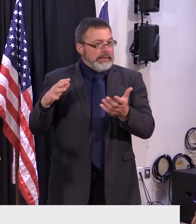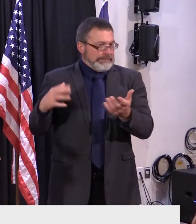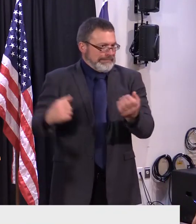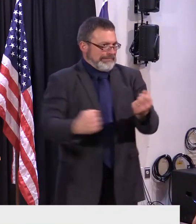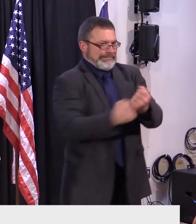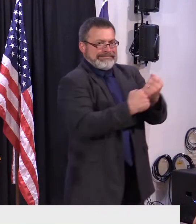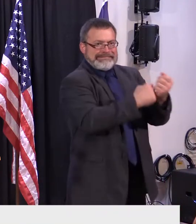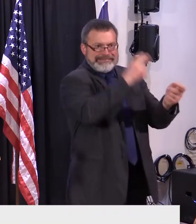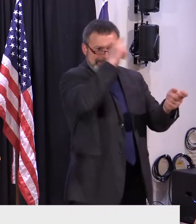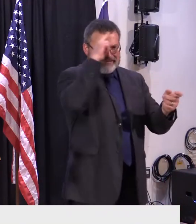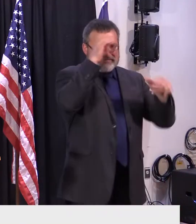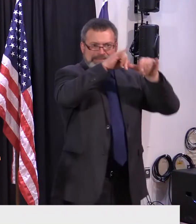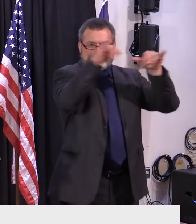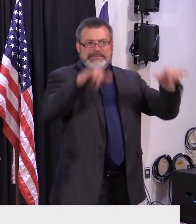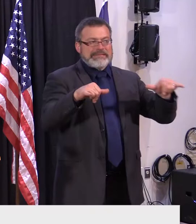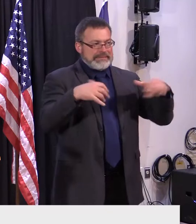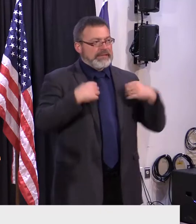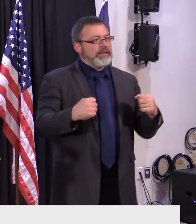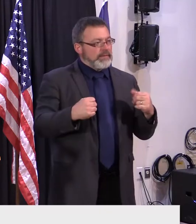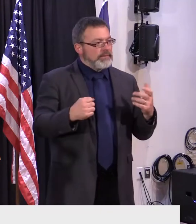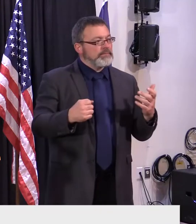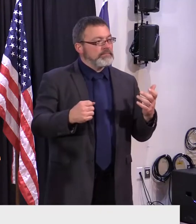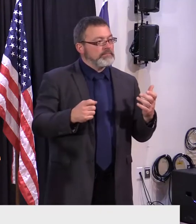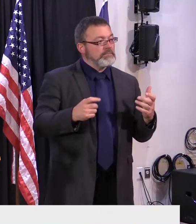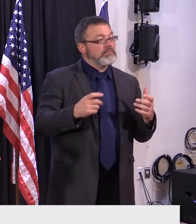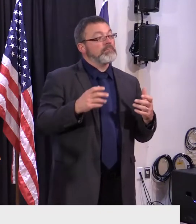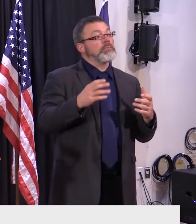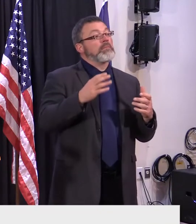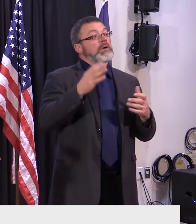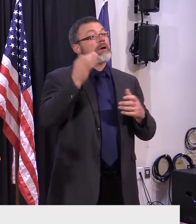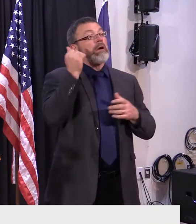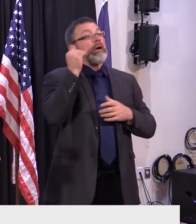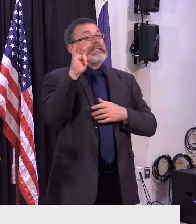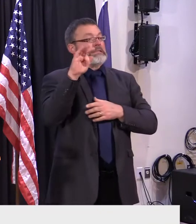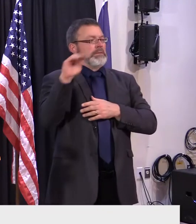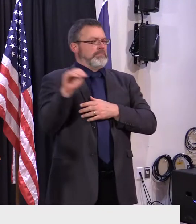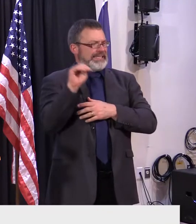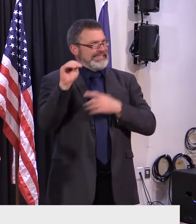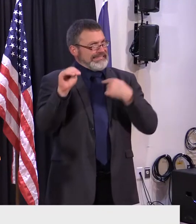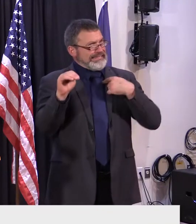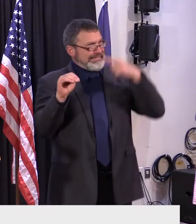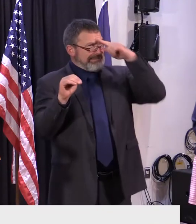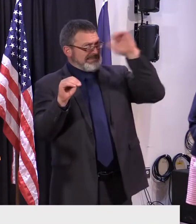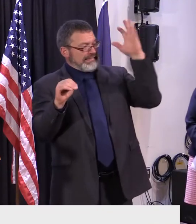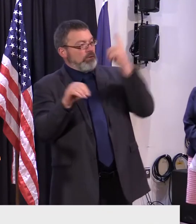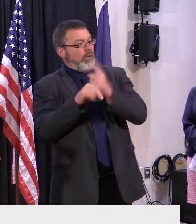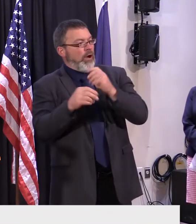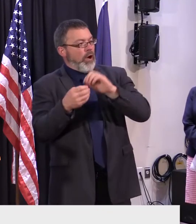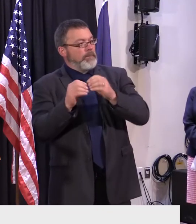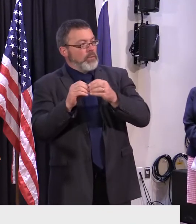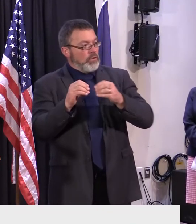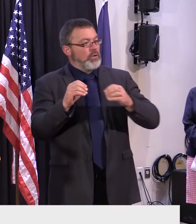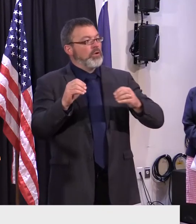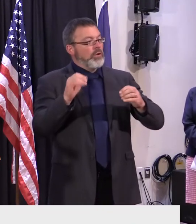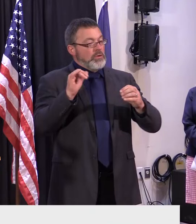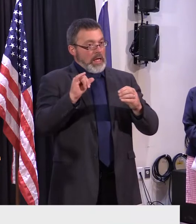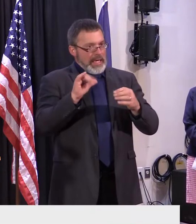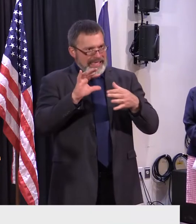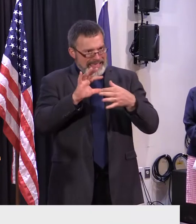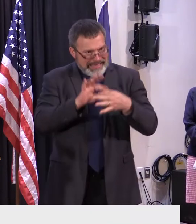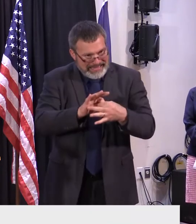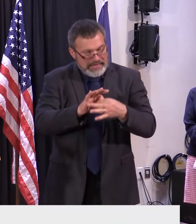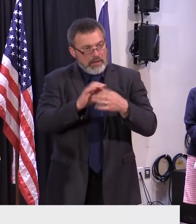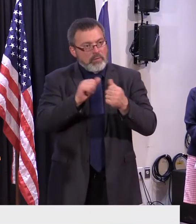that there was 19 million, I believe, that was set aside for the mental health facility at